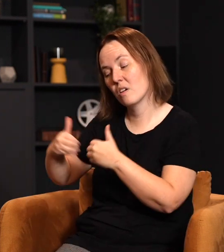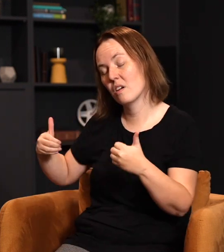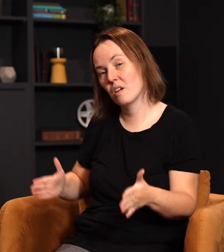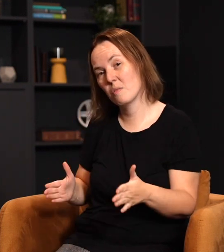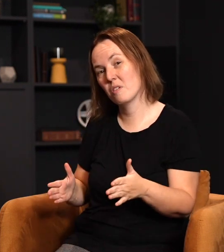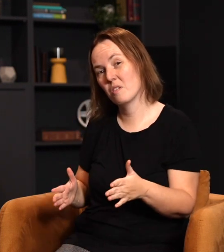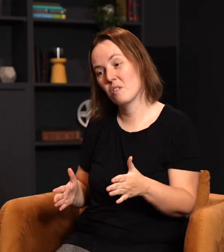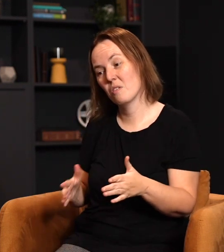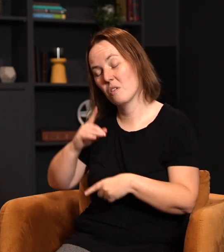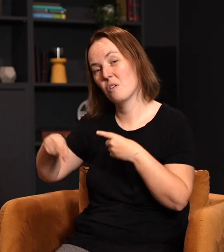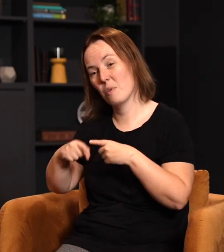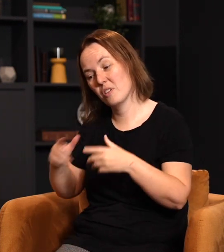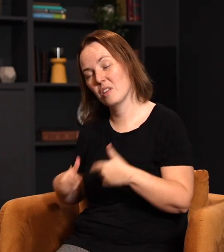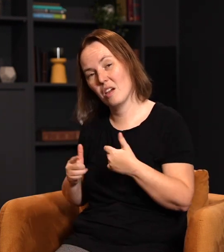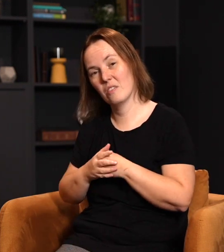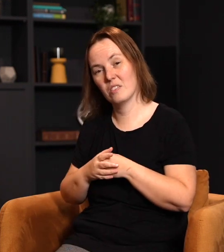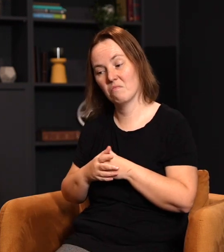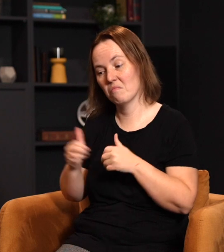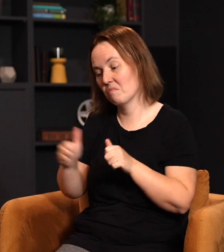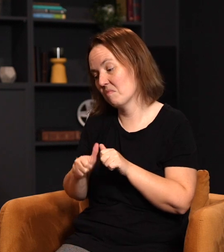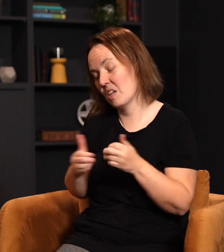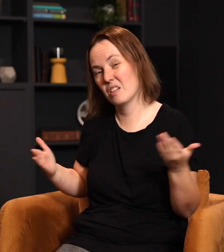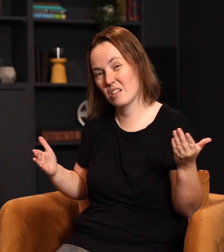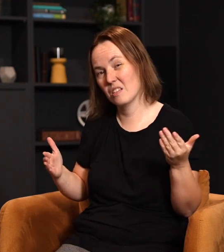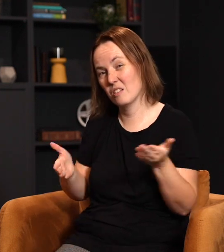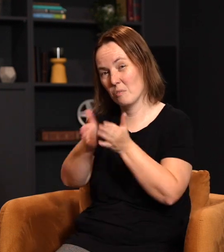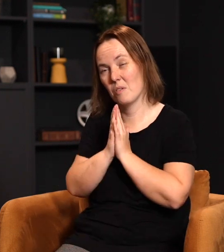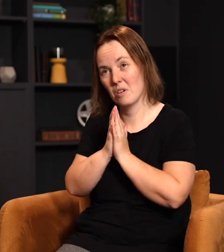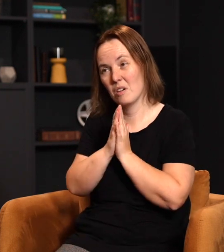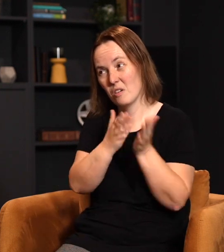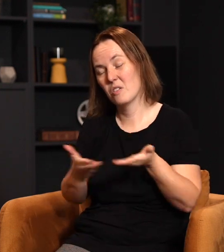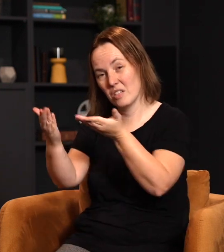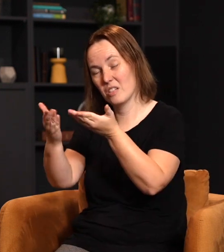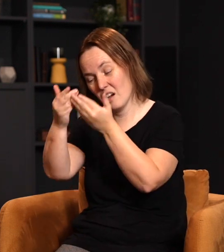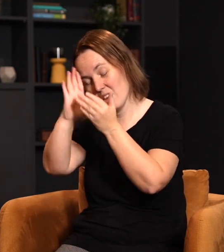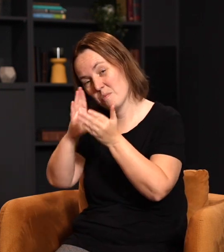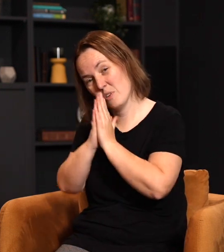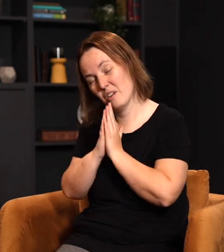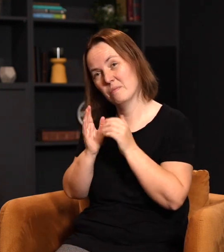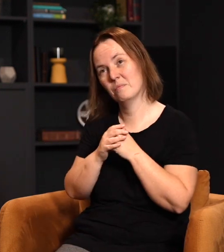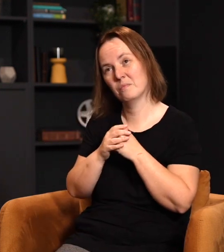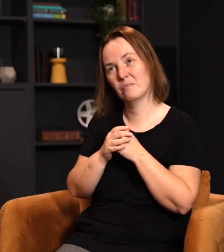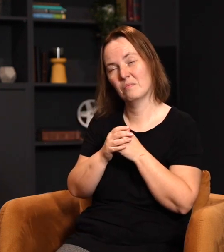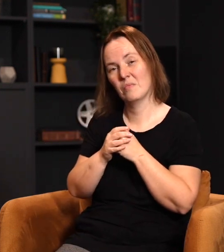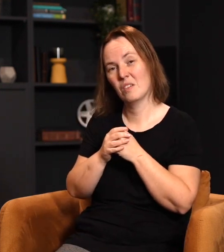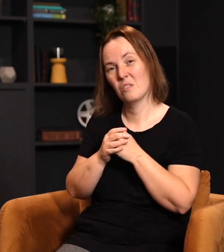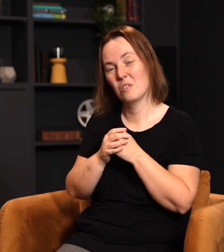How many know anything about their lives? Anything that you could pray about? Anything that would concern you? Anything you would take to God in prayer about? We should, at the